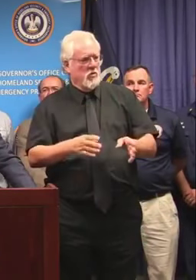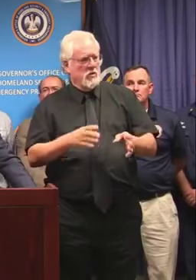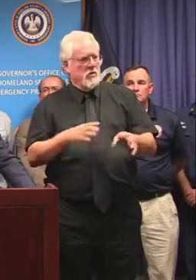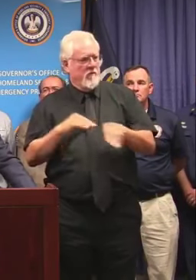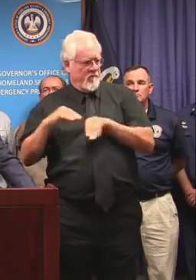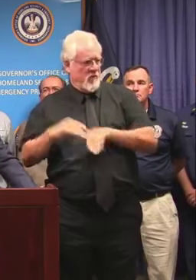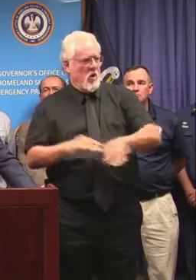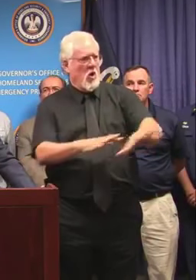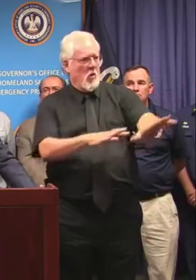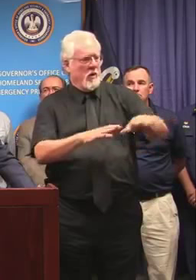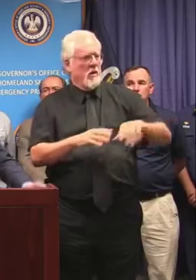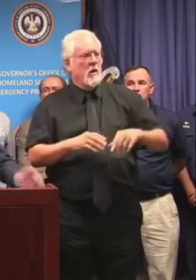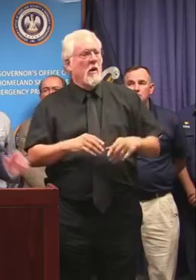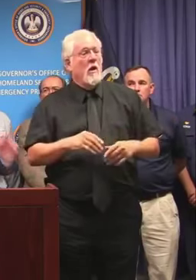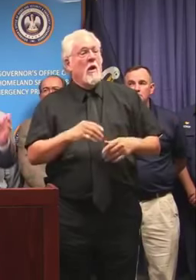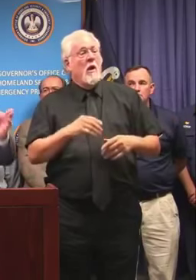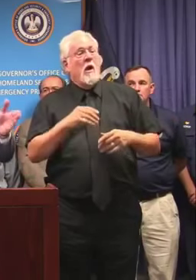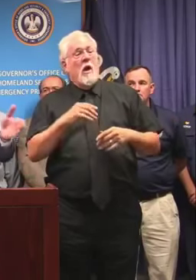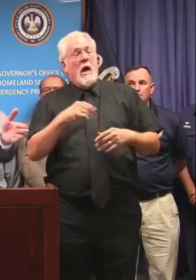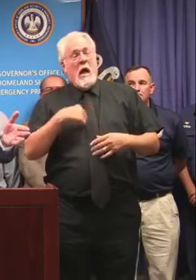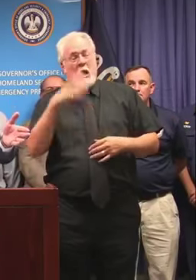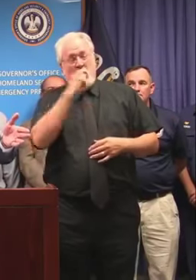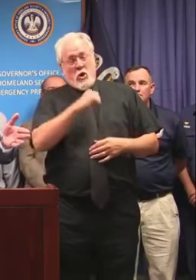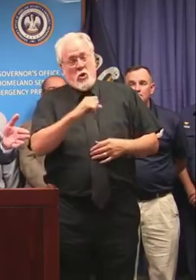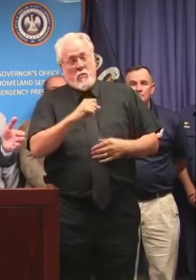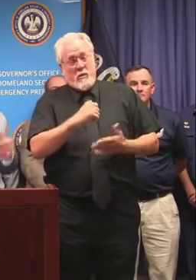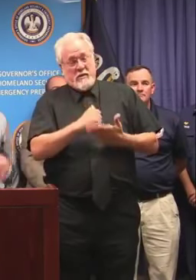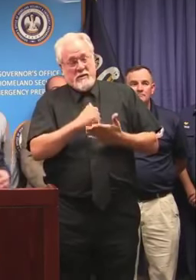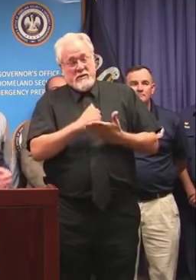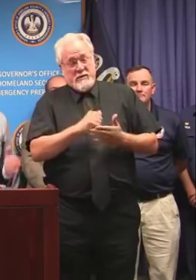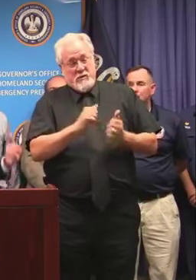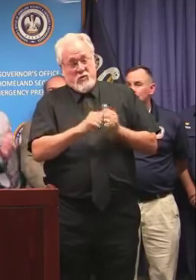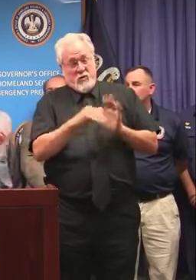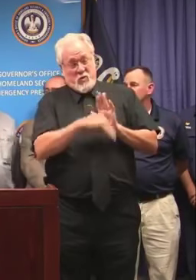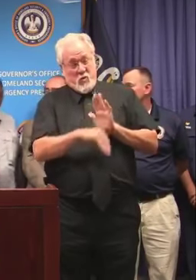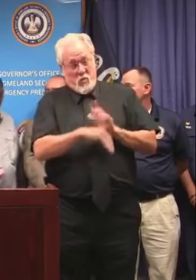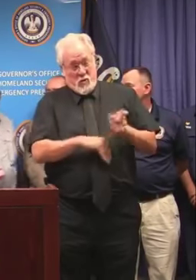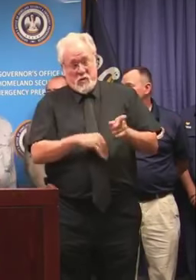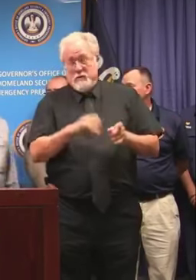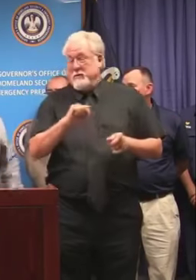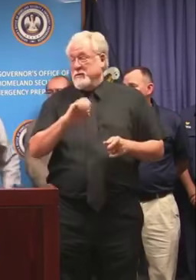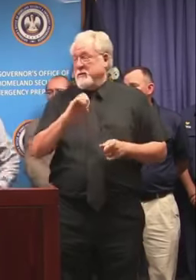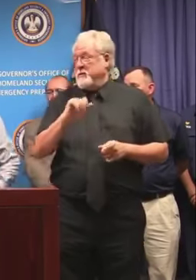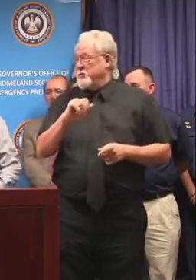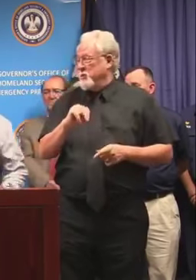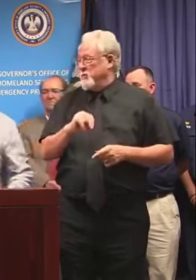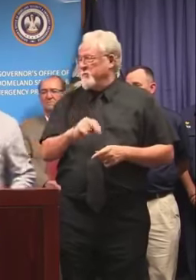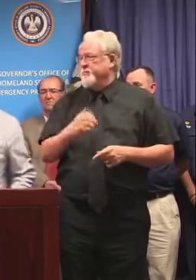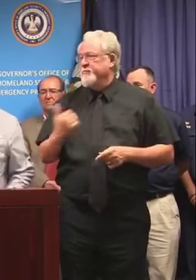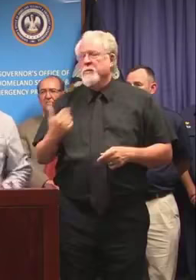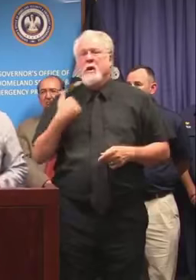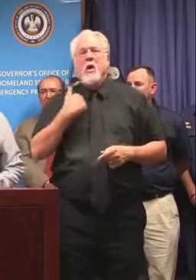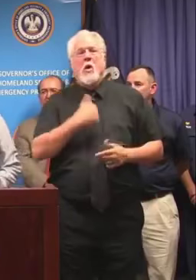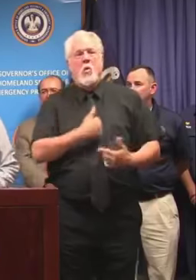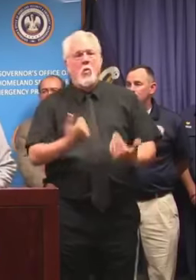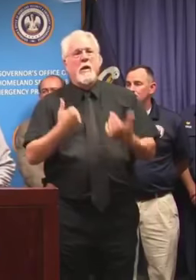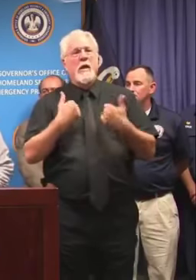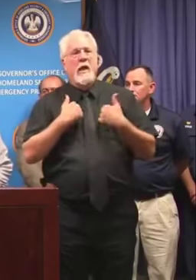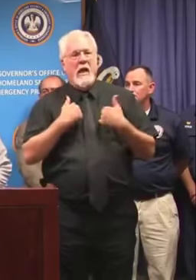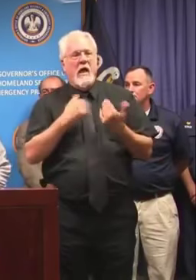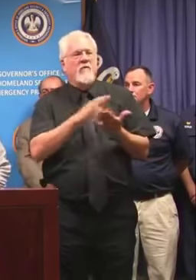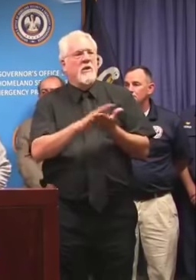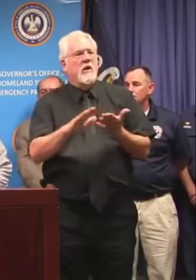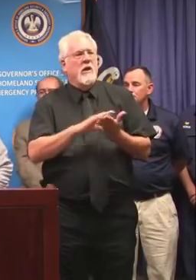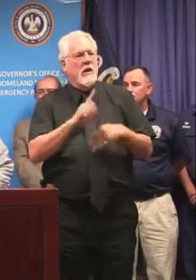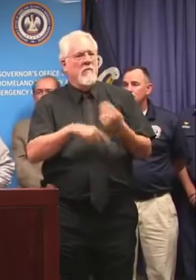With respect to assistance, and I'm assuming your question was in New Orleans? Yes. Yes, Governor, we have cleaned